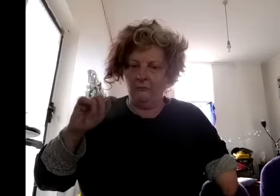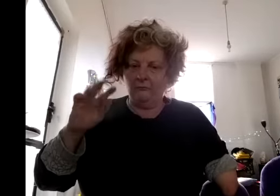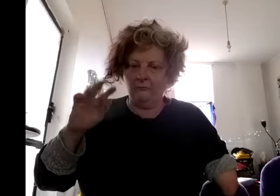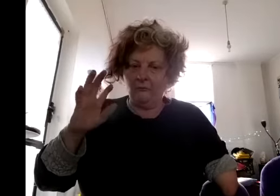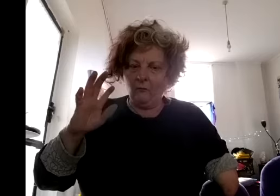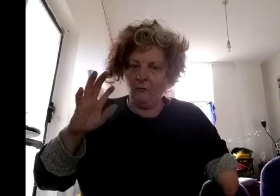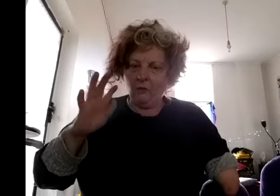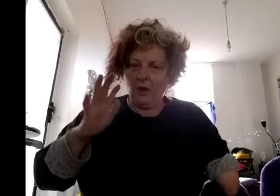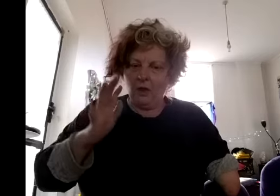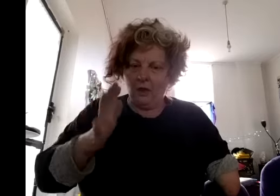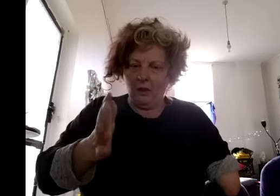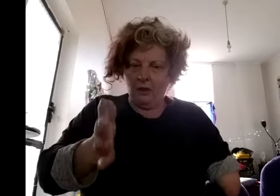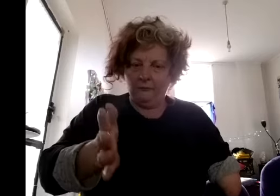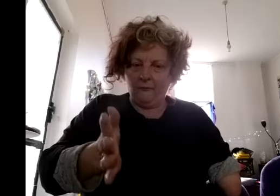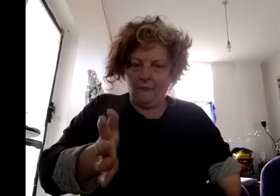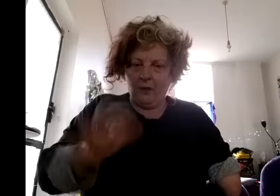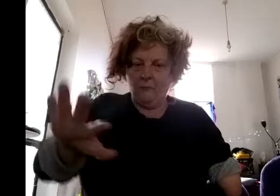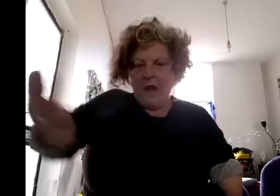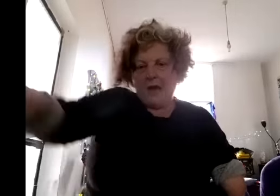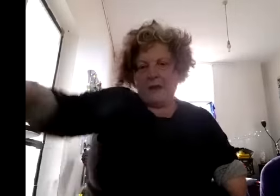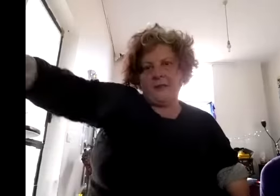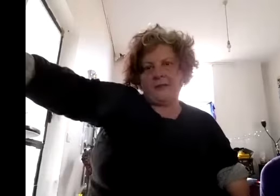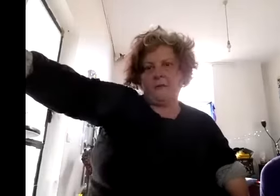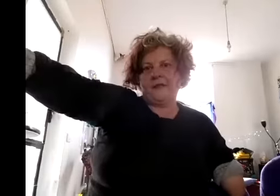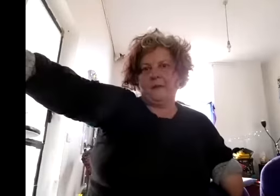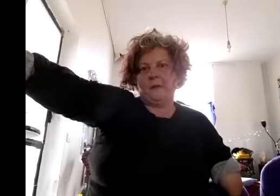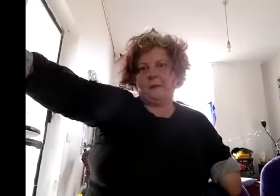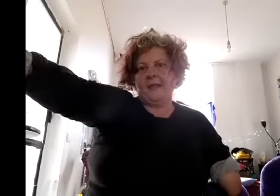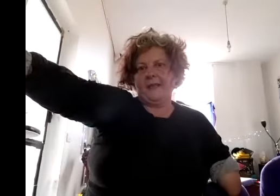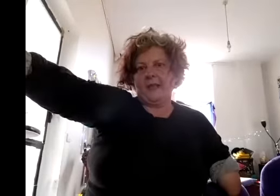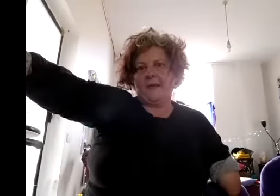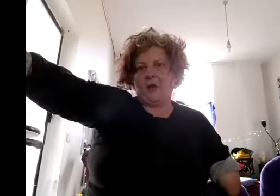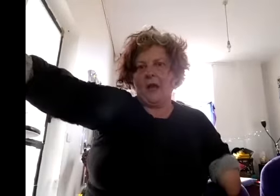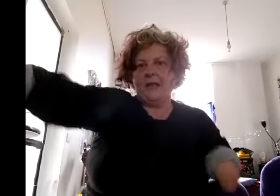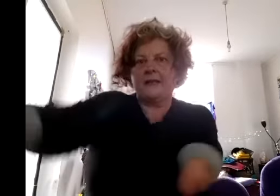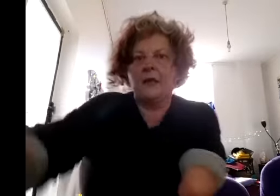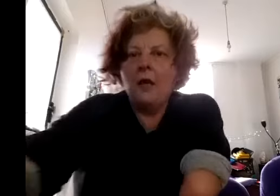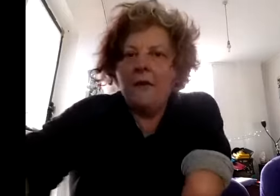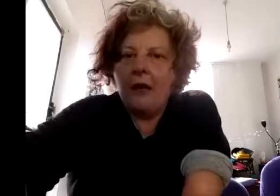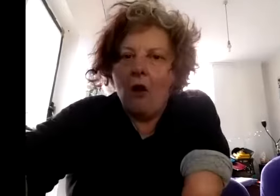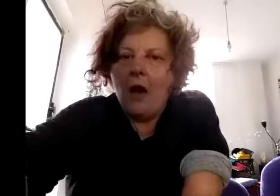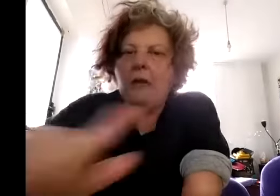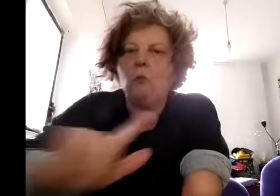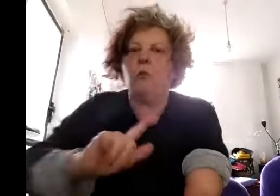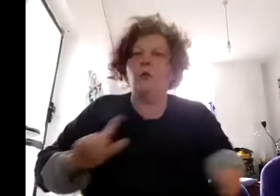uh marked myself as different from these other guys that i would